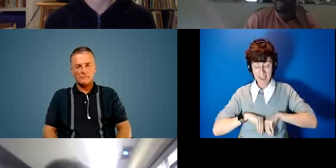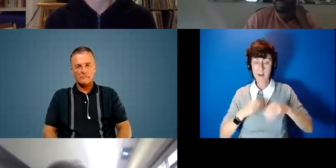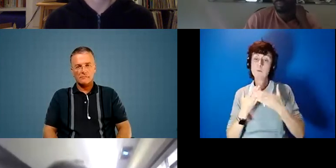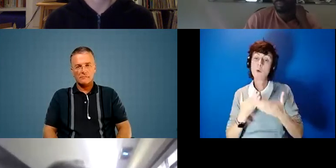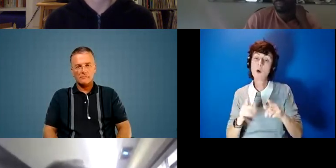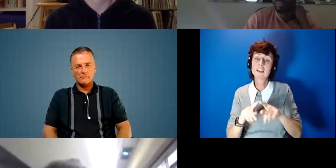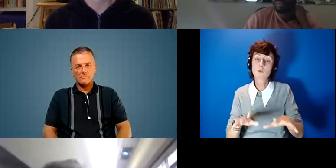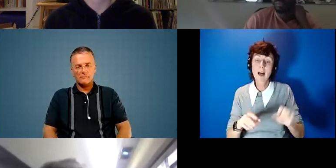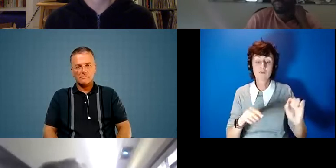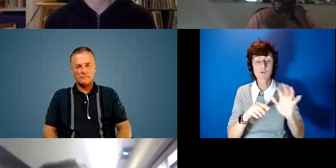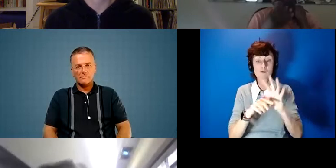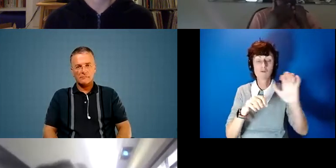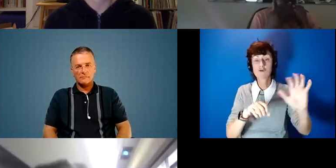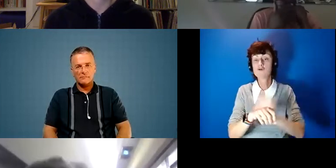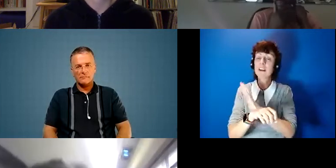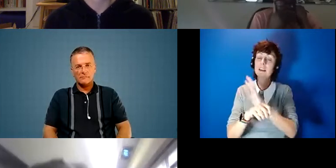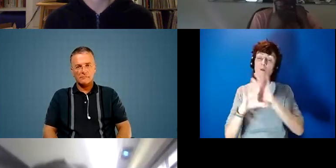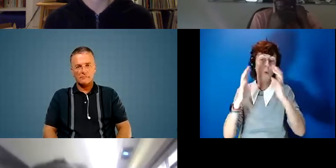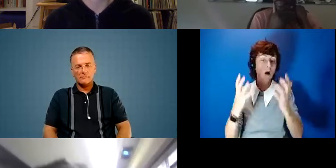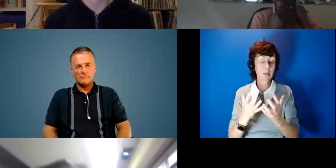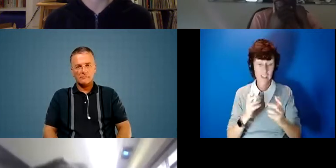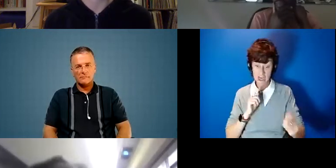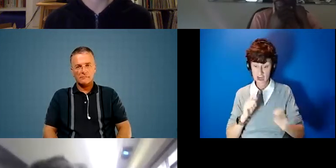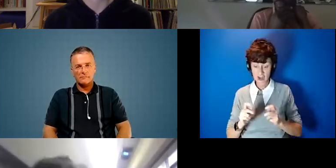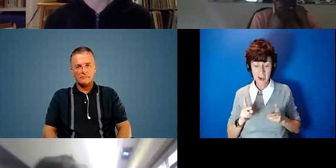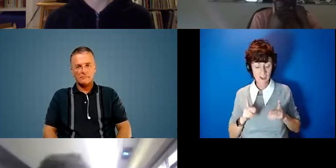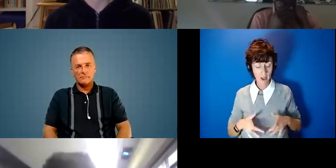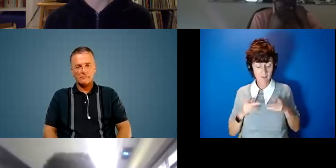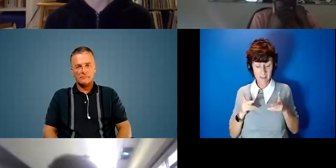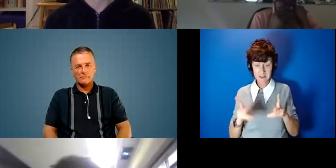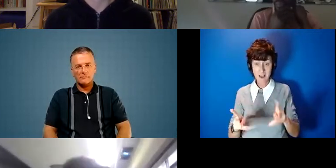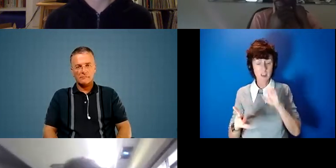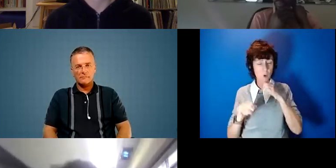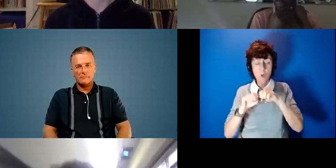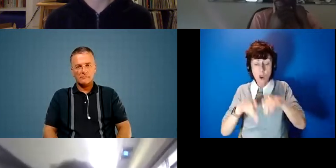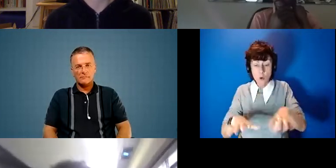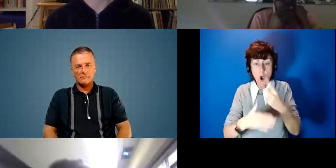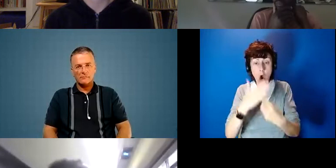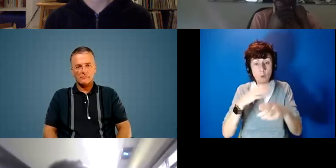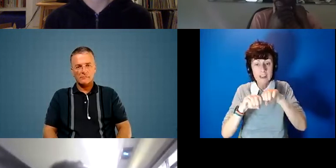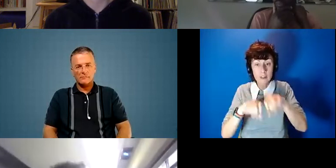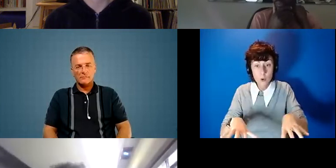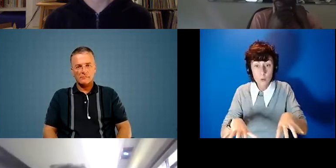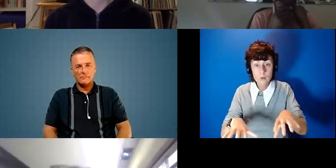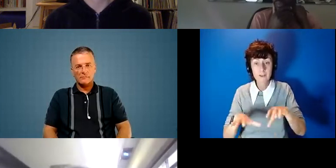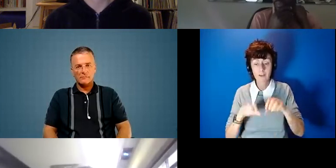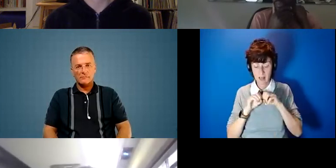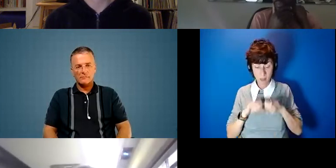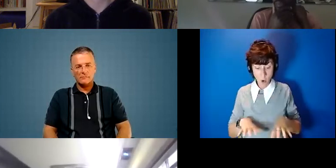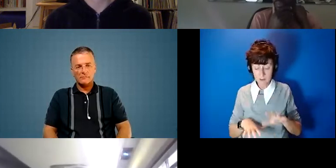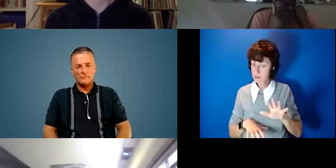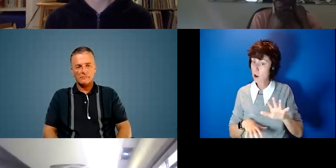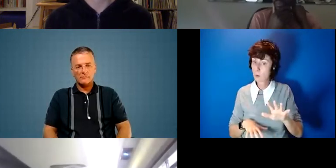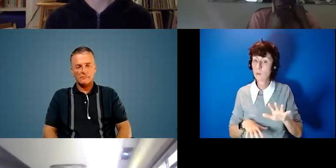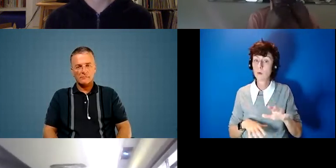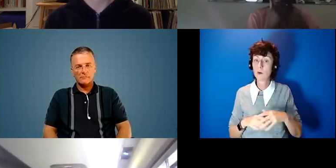to be benefited from changing our lifestyles and it's not about losing or being at loss from something i think that that's what's